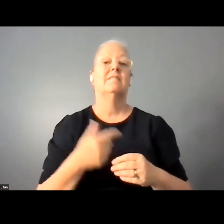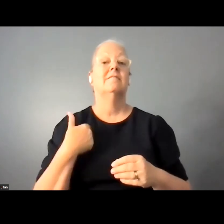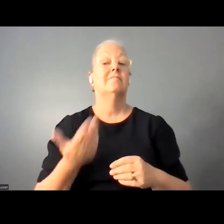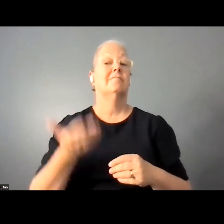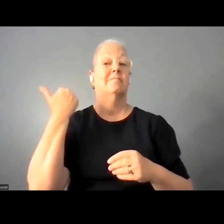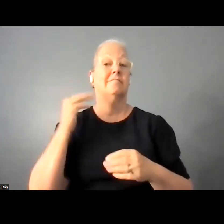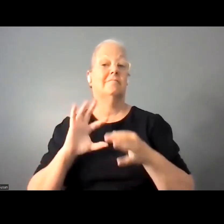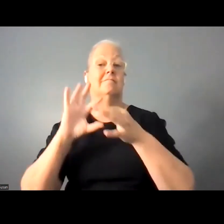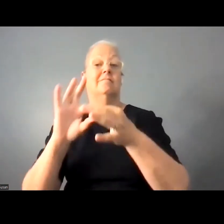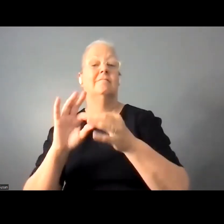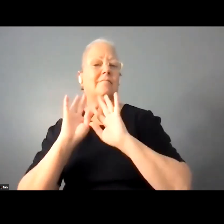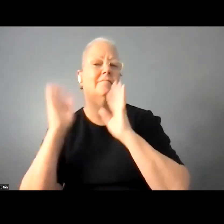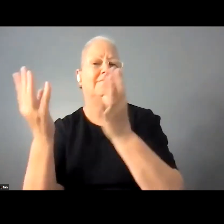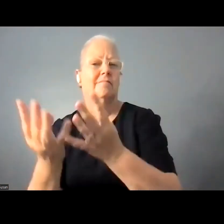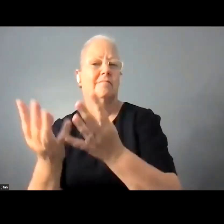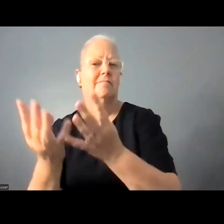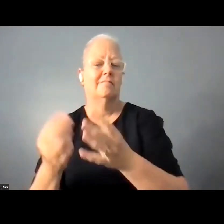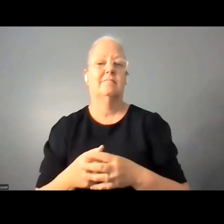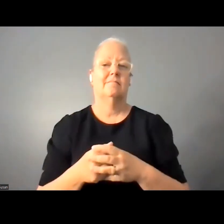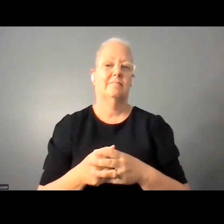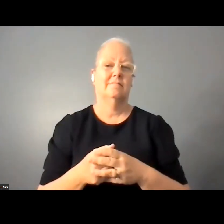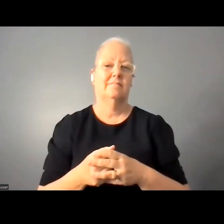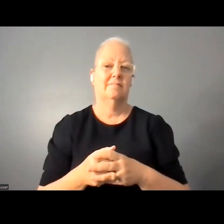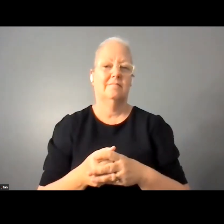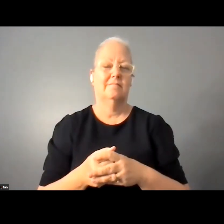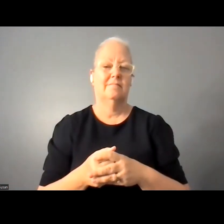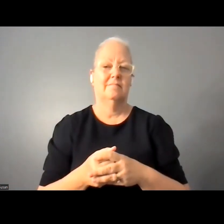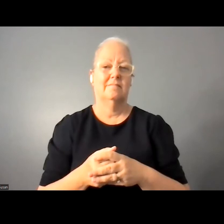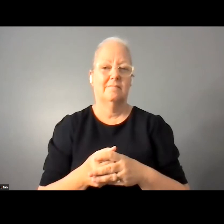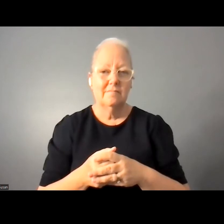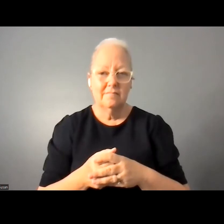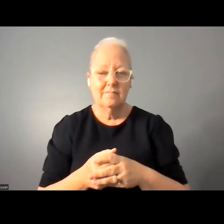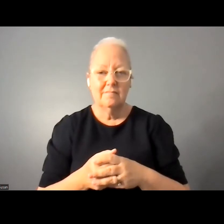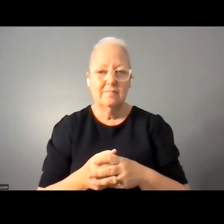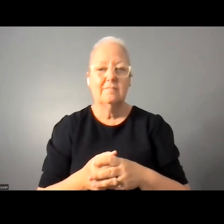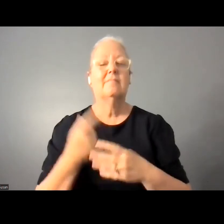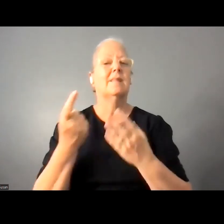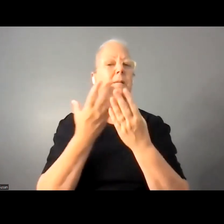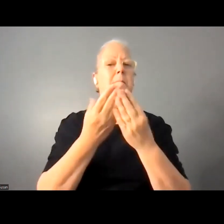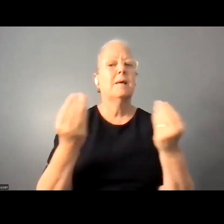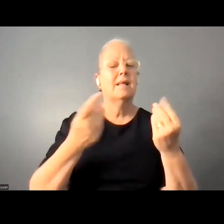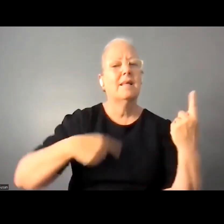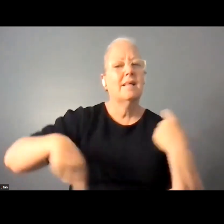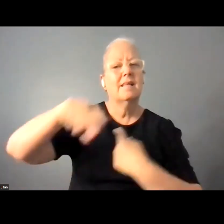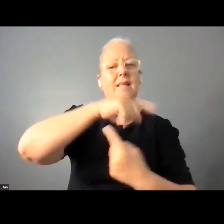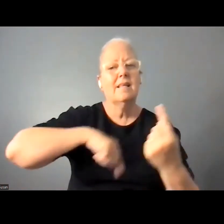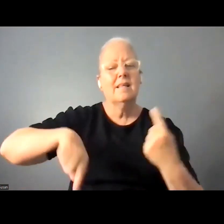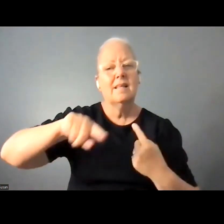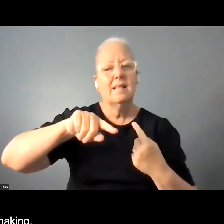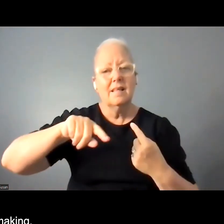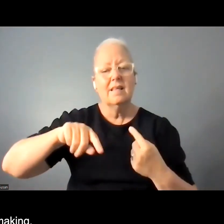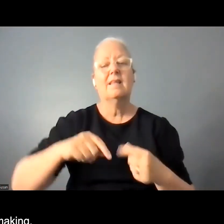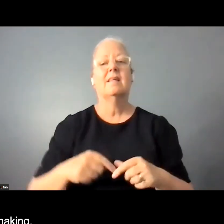institutionalization right still in many of our countries a lot of us are in institutional